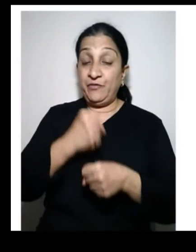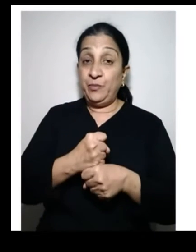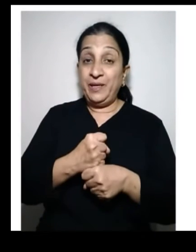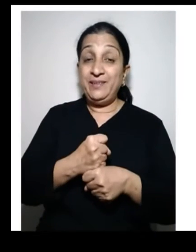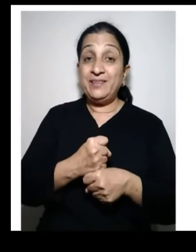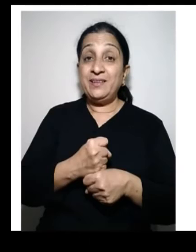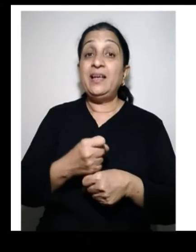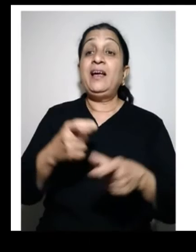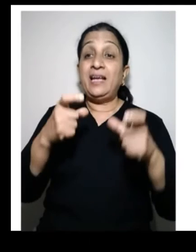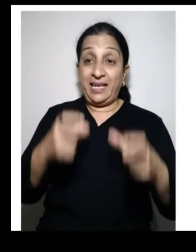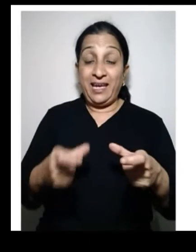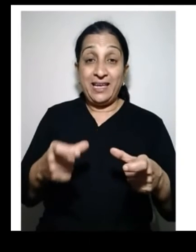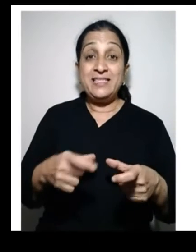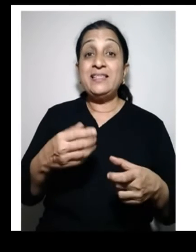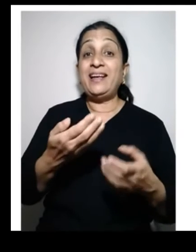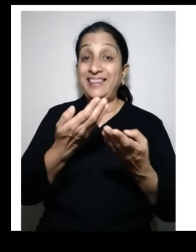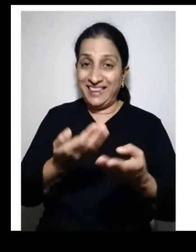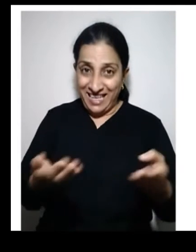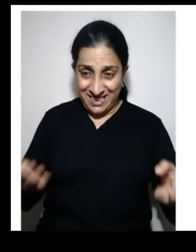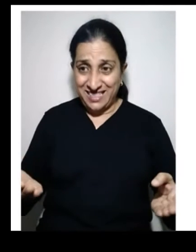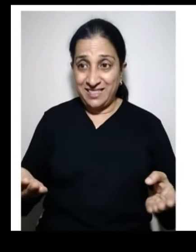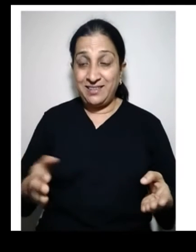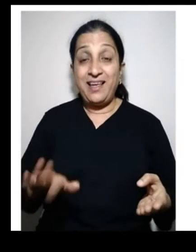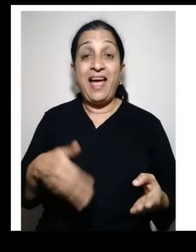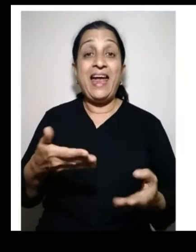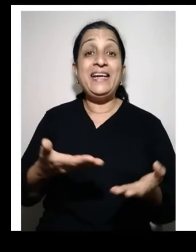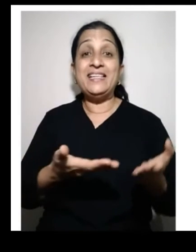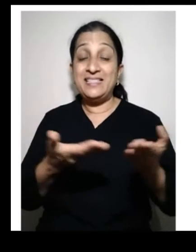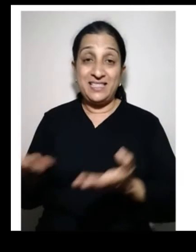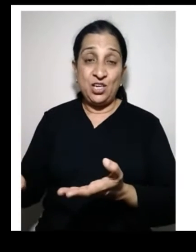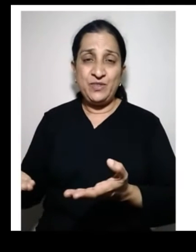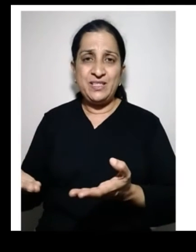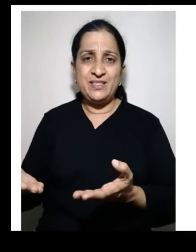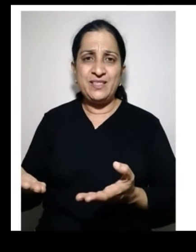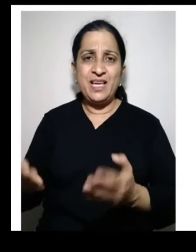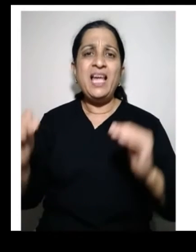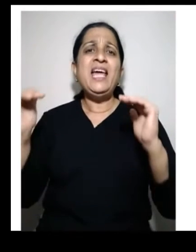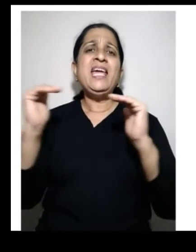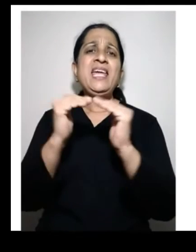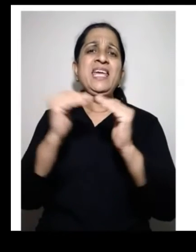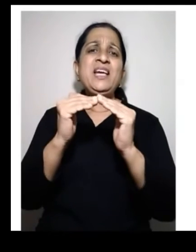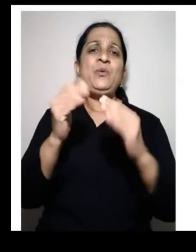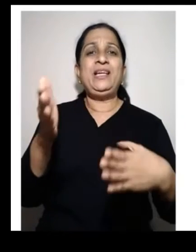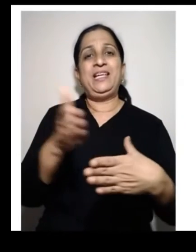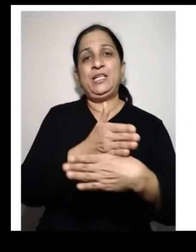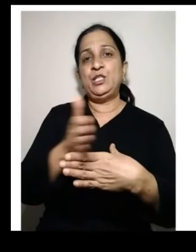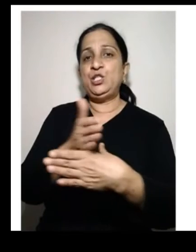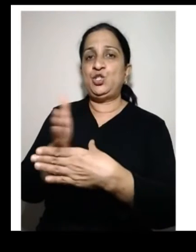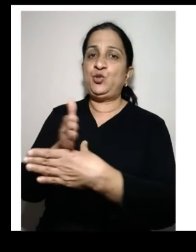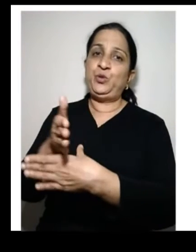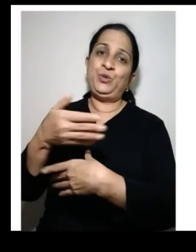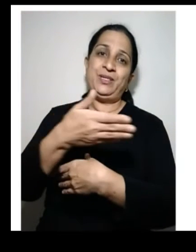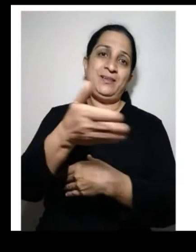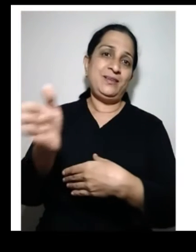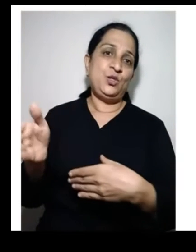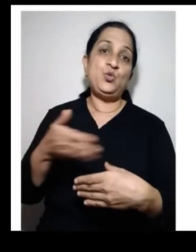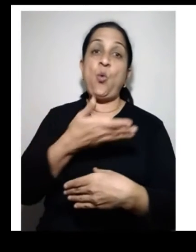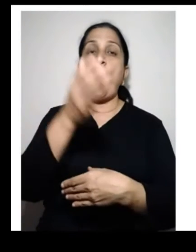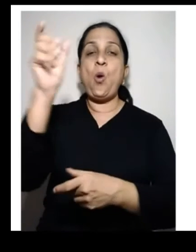Fourth, government cares for things that they are given equally to